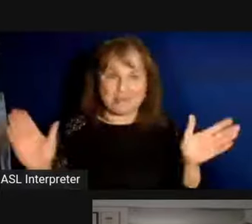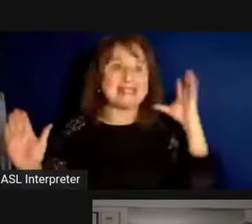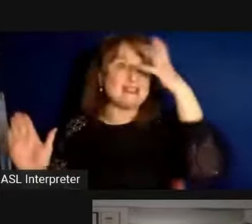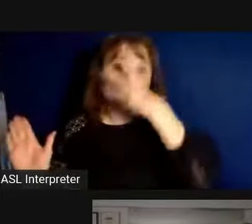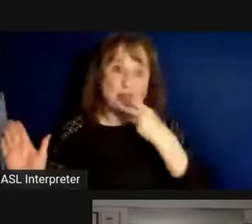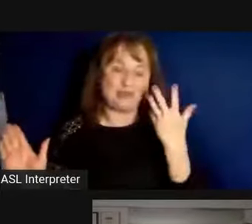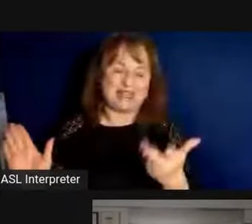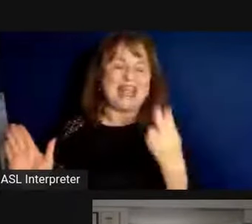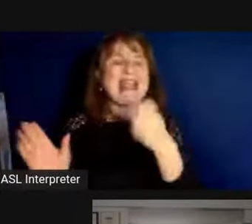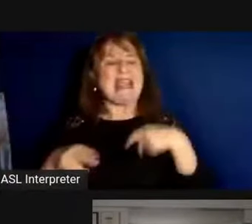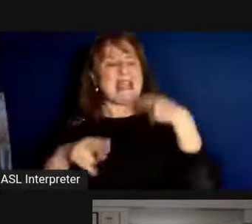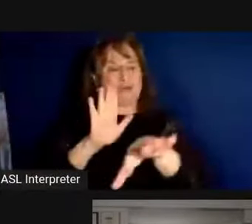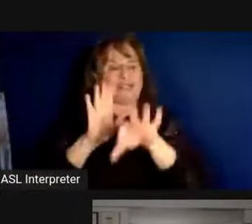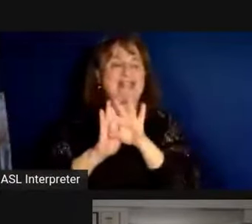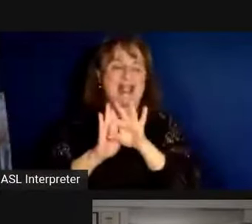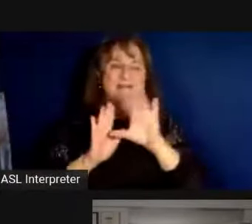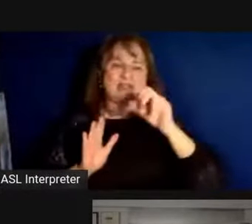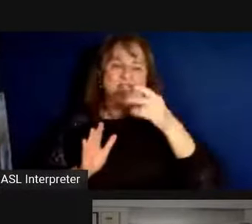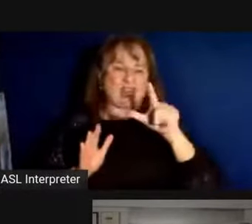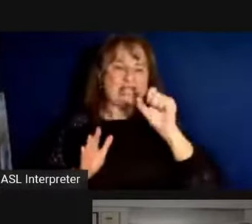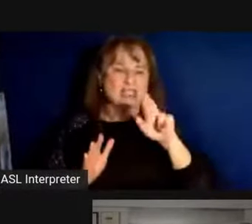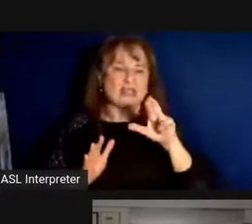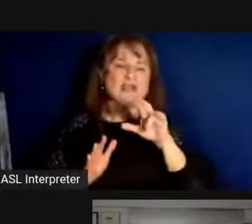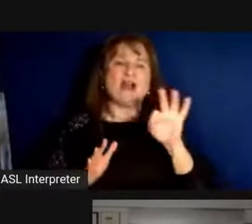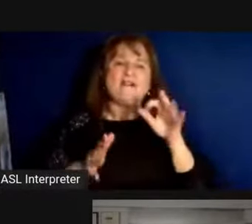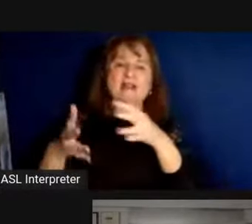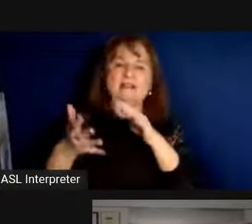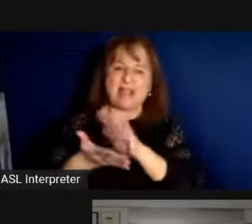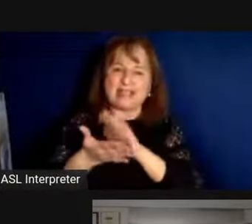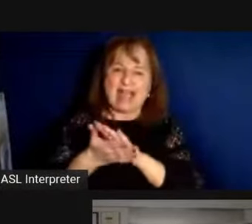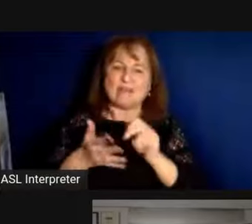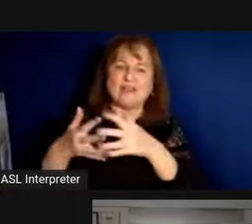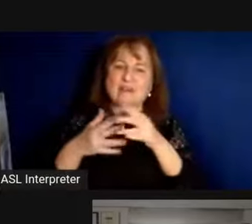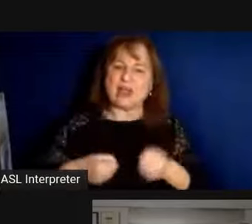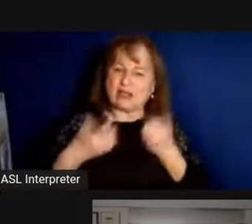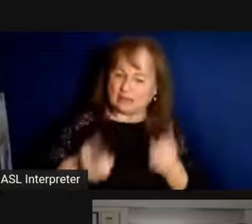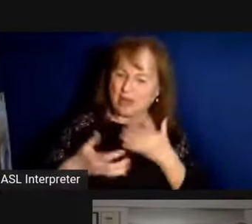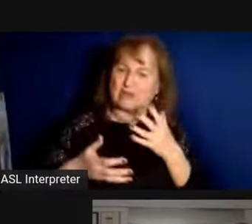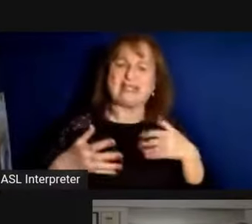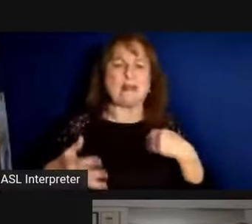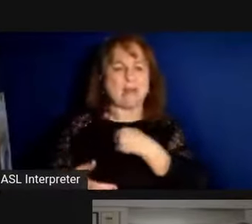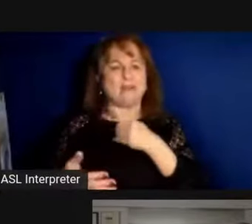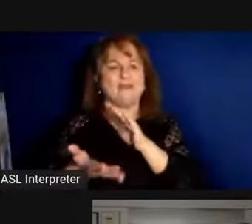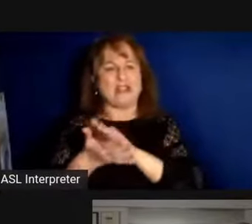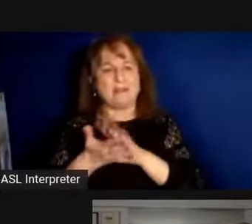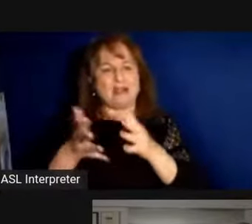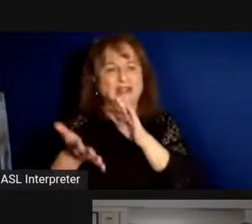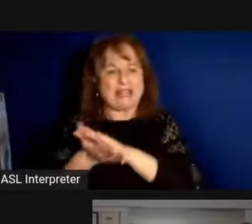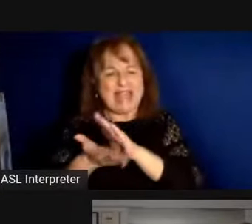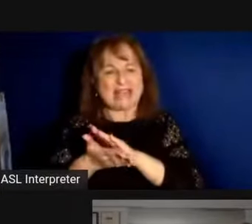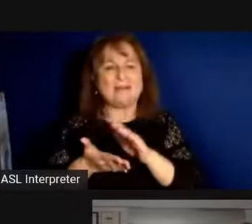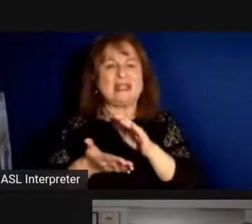He was named a Chancellor of the Academy of American Poets and a member of the American Academy of Arts and Sciences.